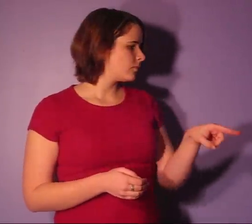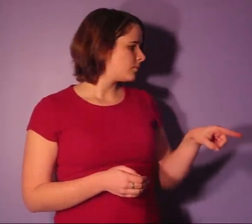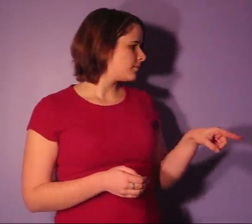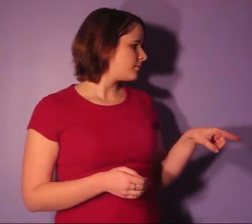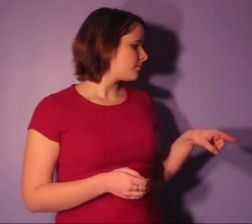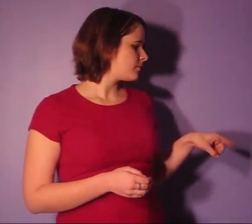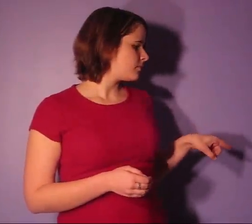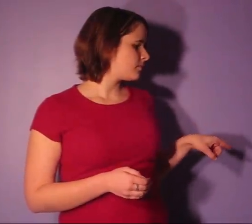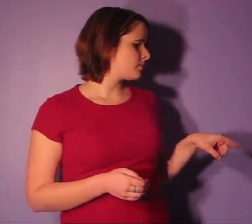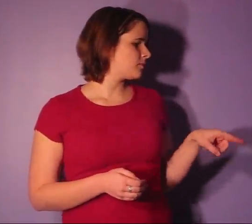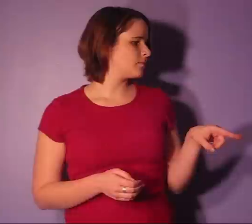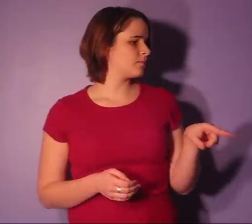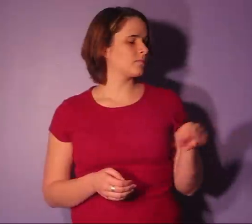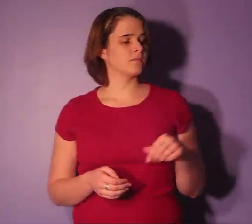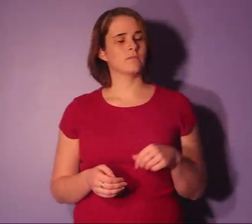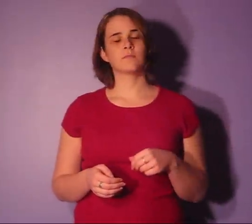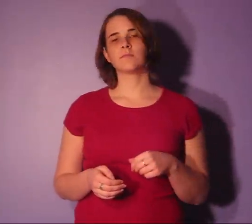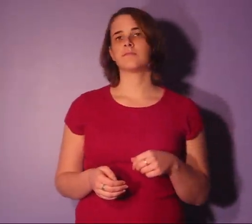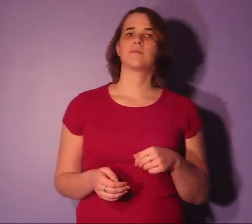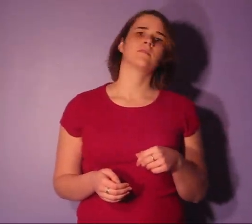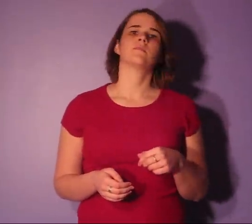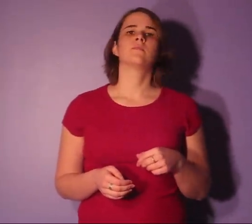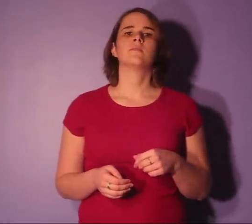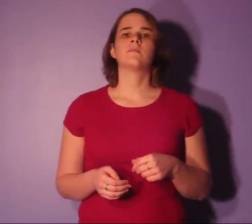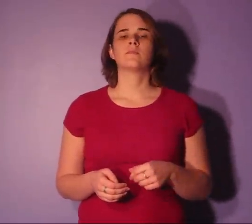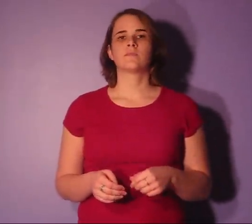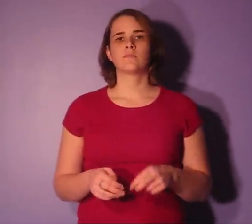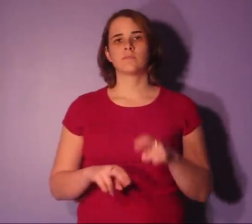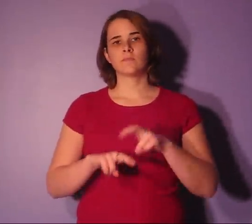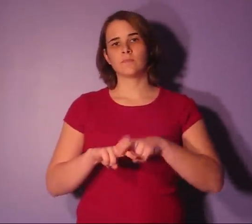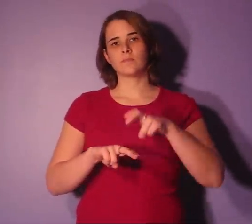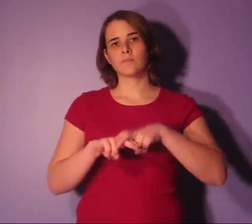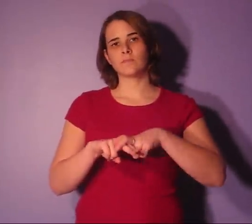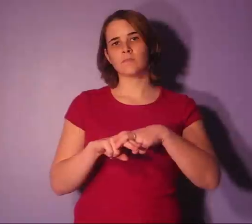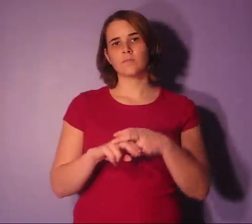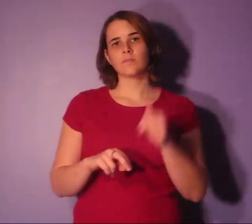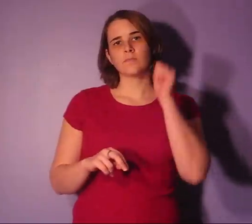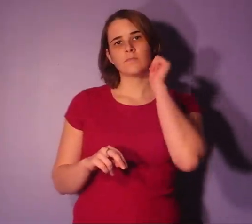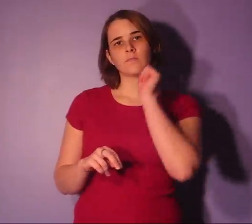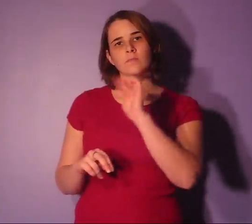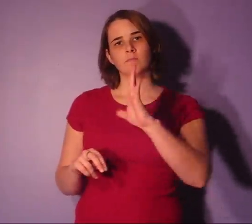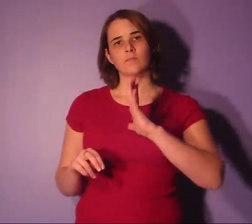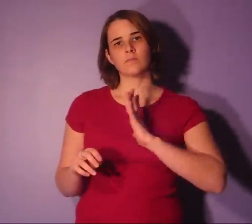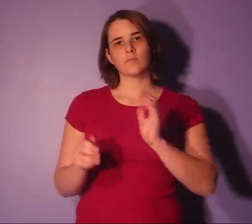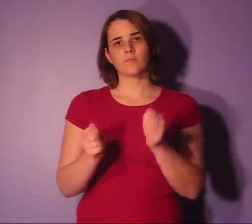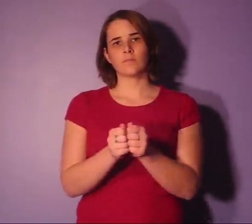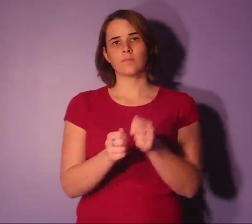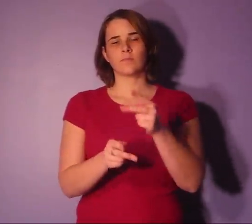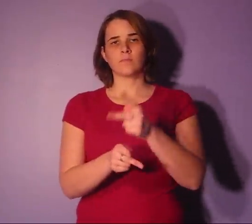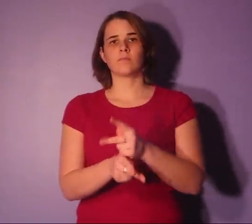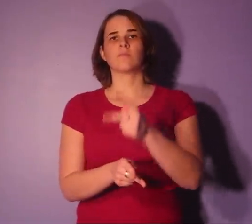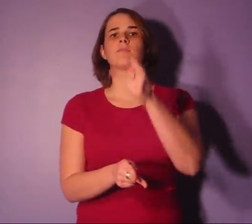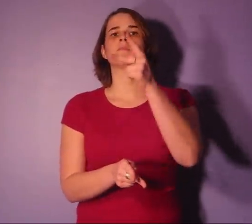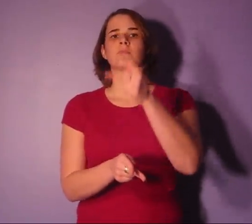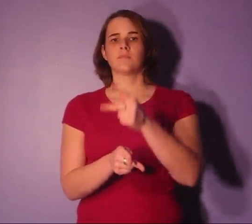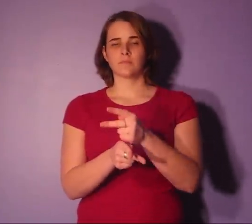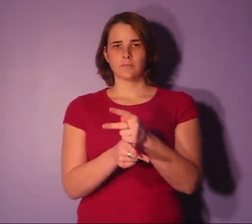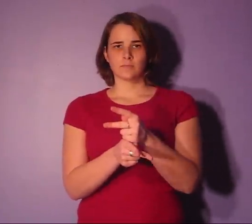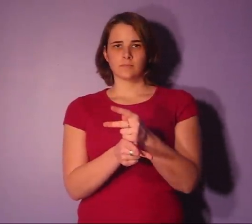of these In the seated woman with a parasol